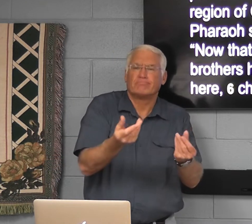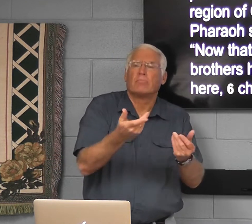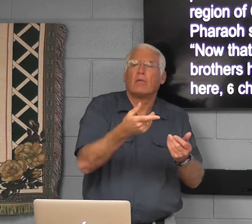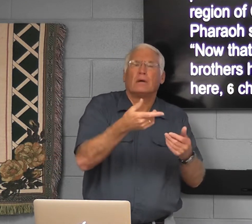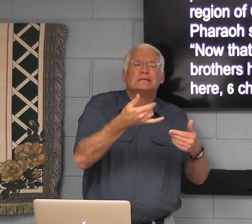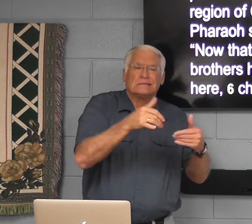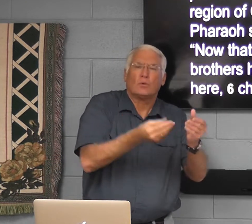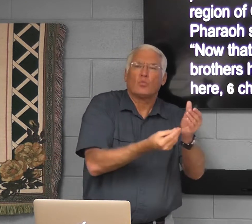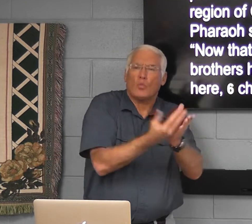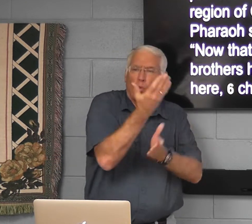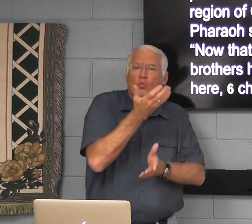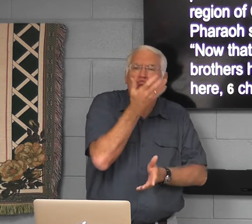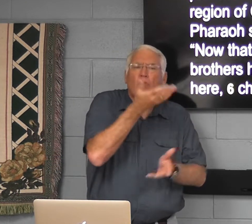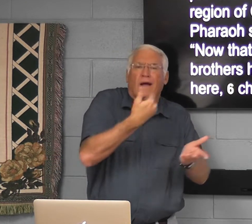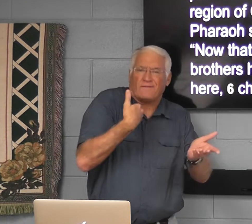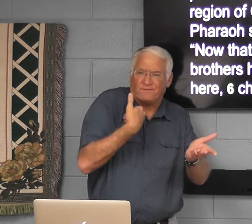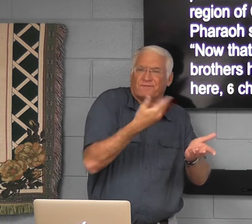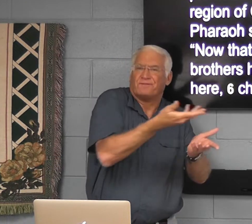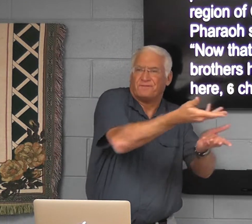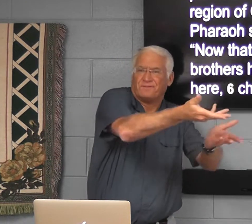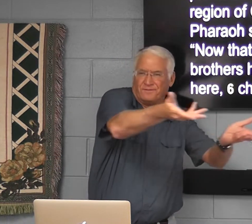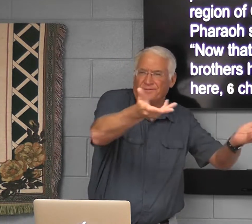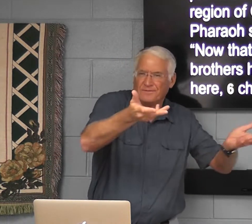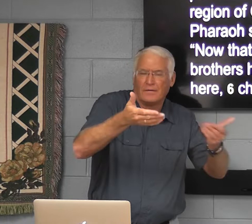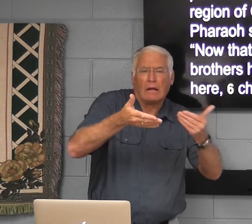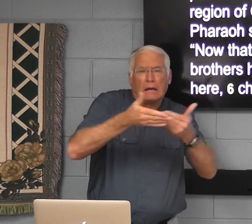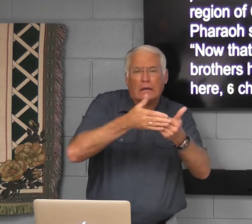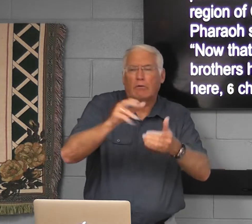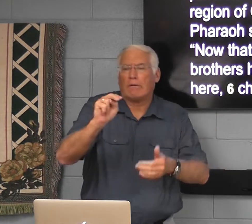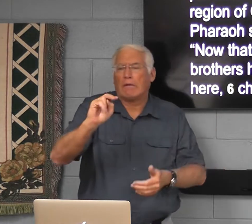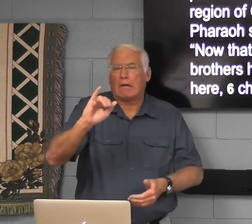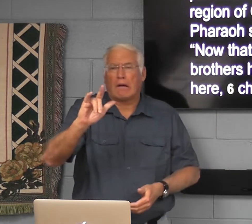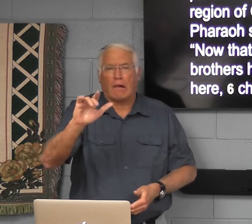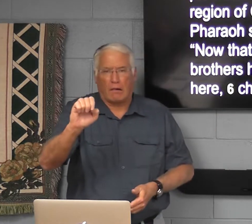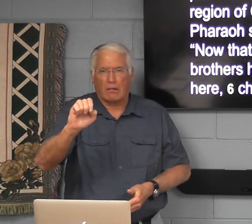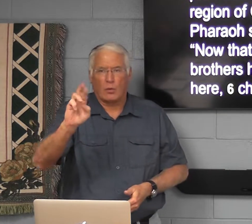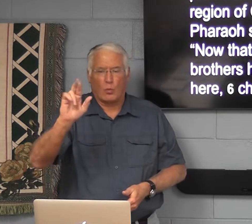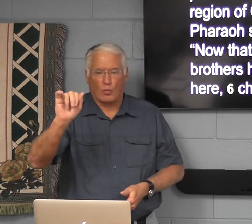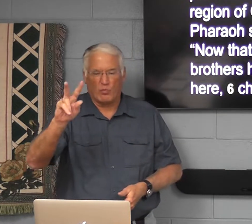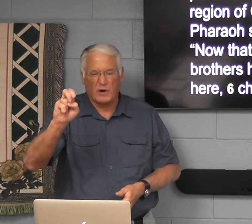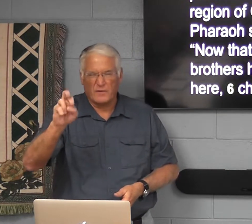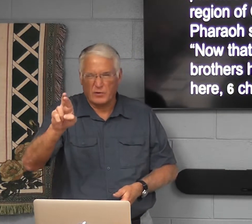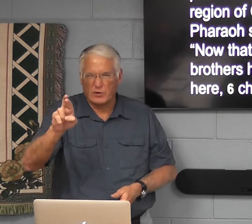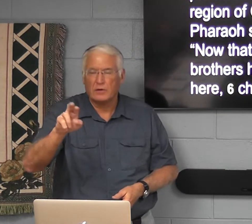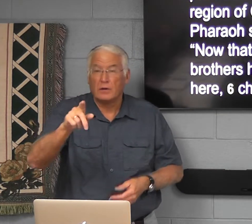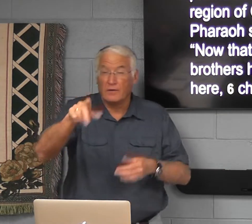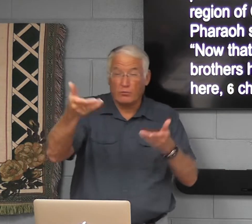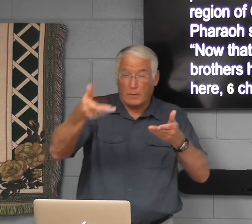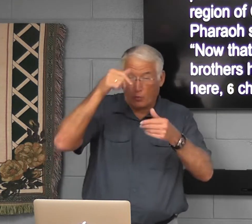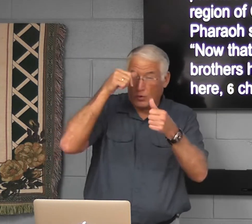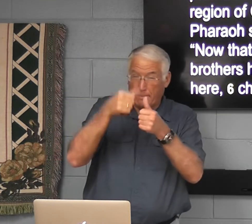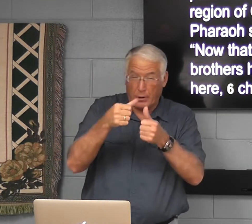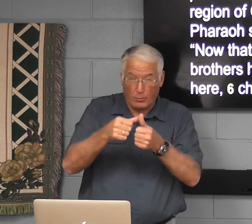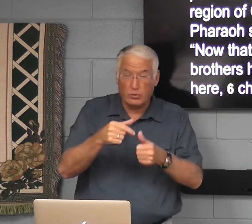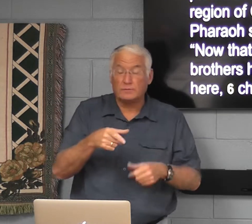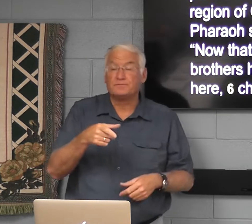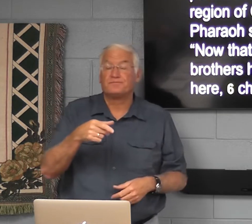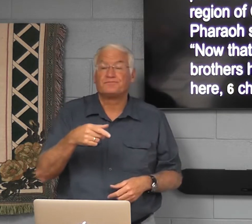Now it was still had water in it and it was low. So it was near the Nile